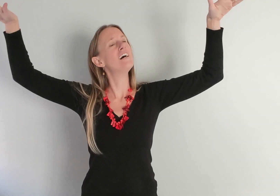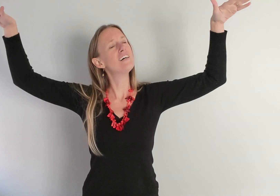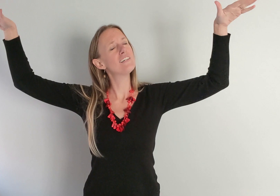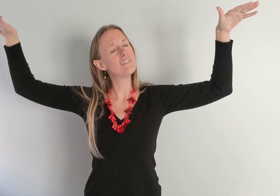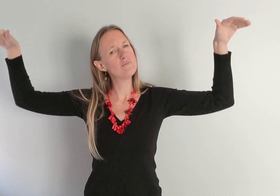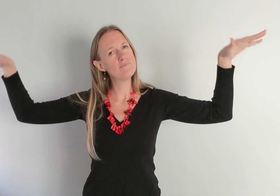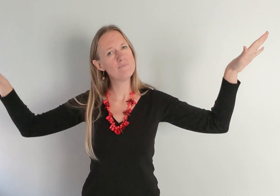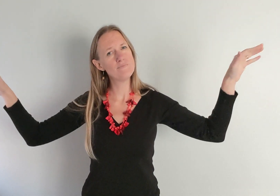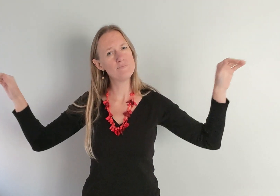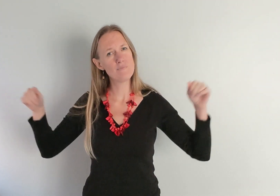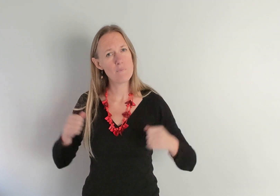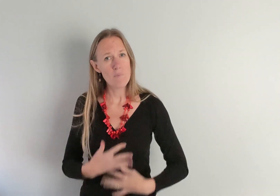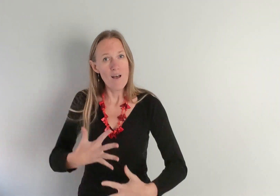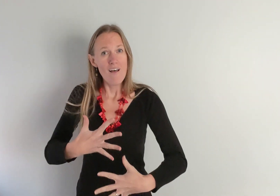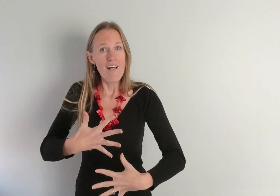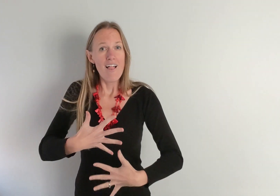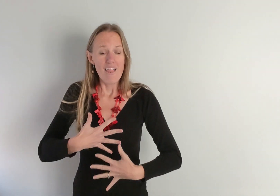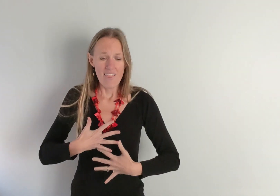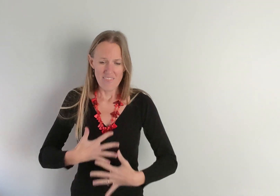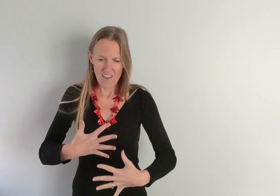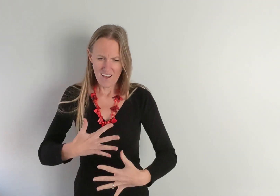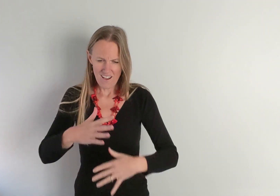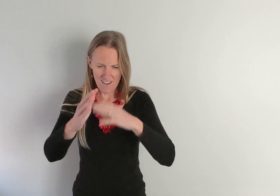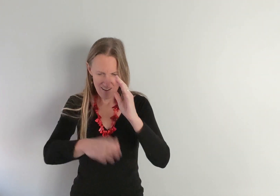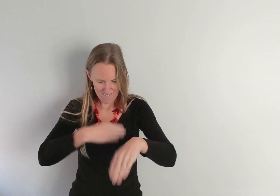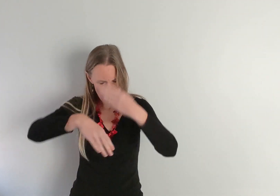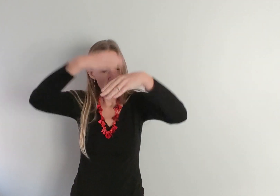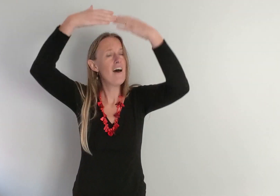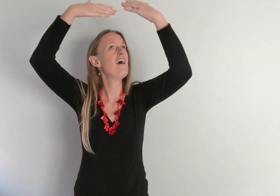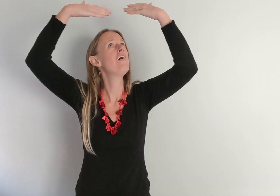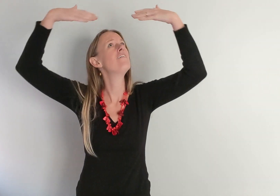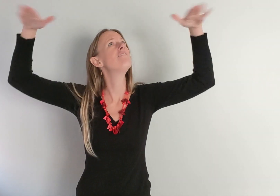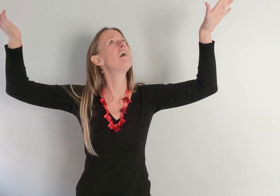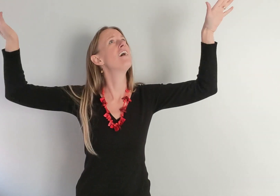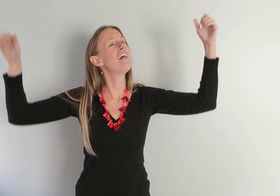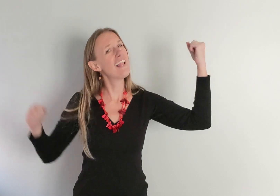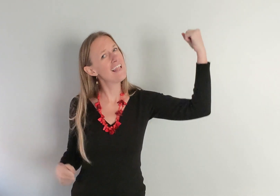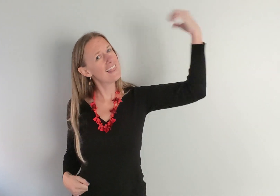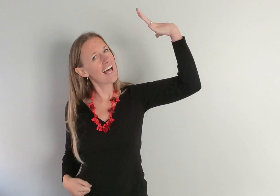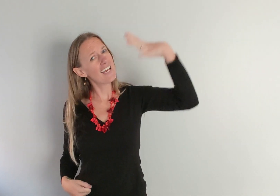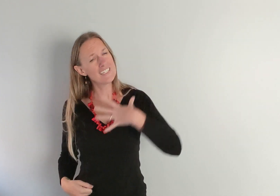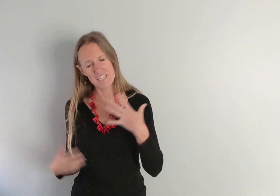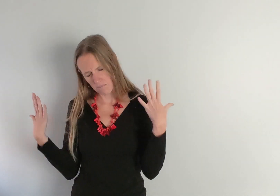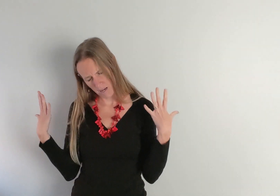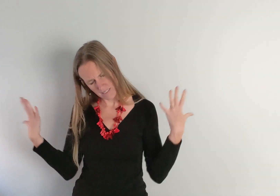Breath of heaven Lighten my